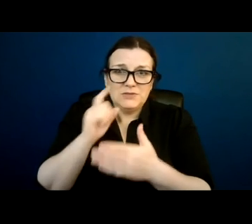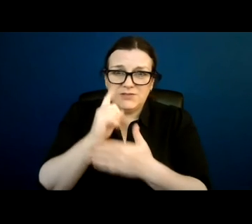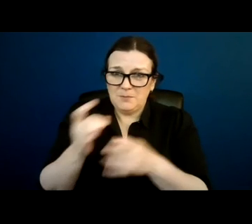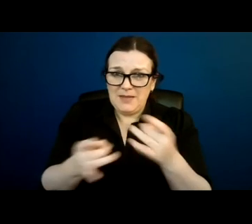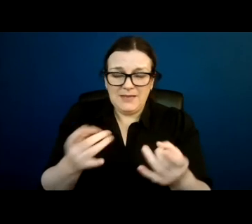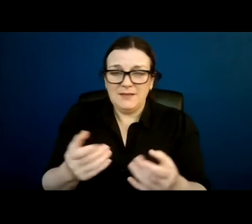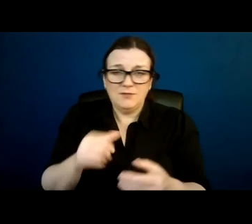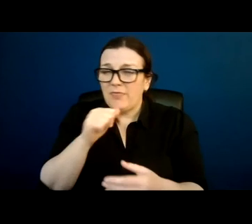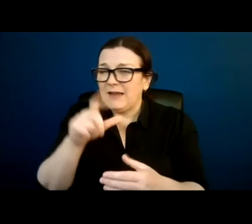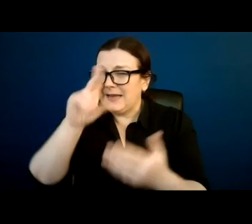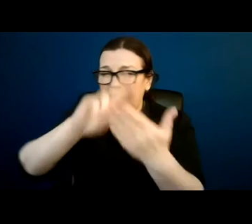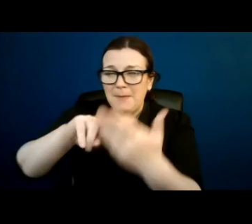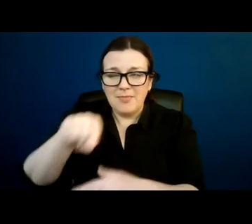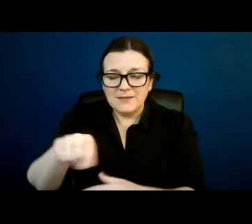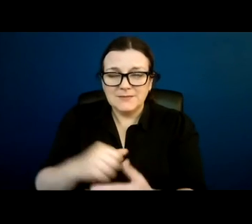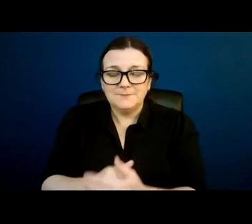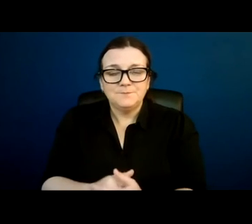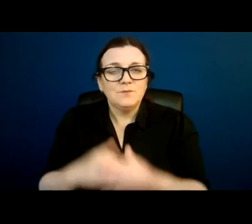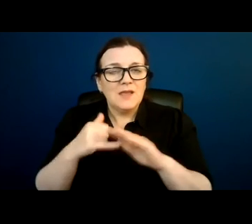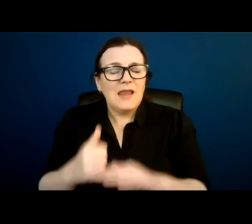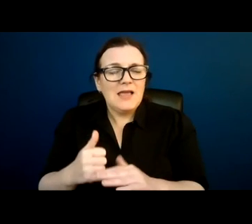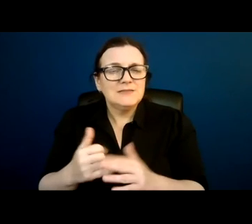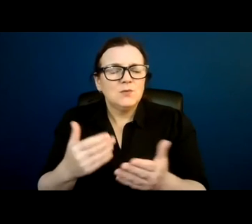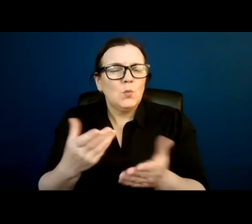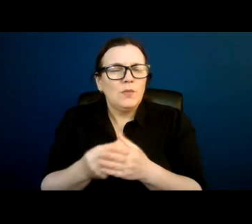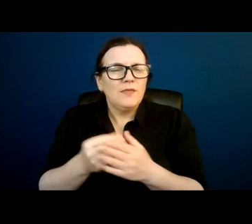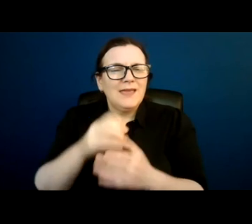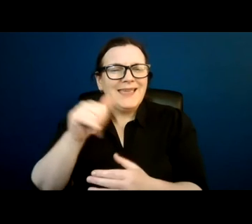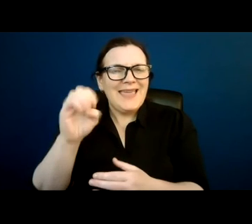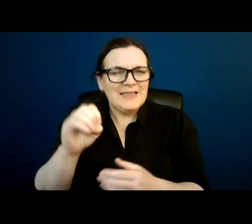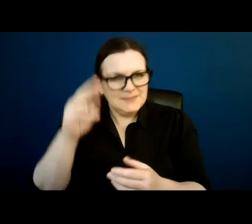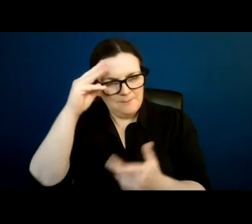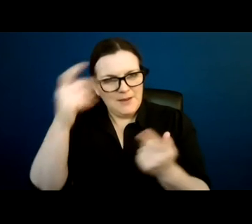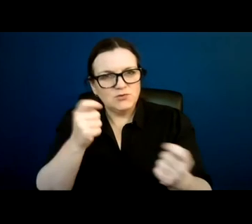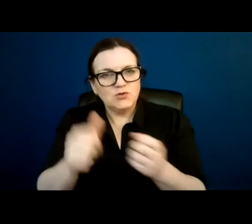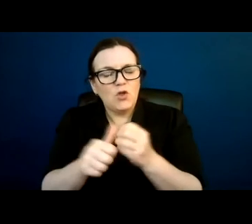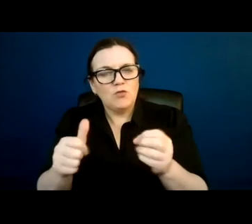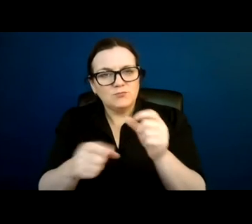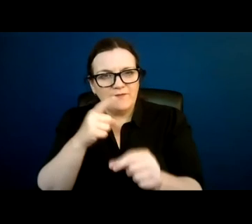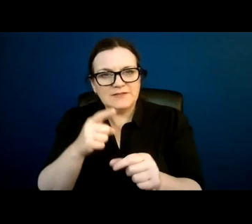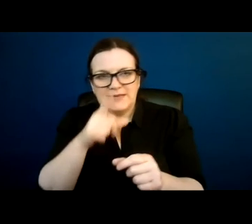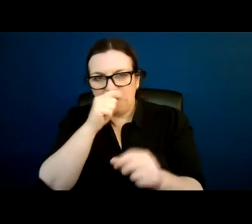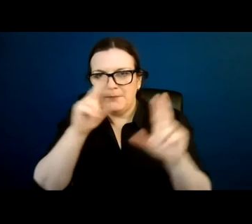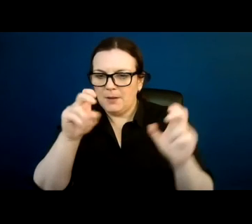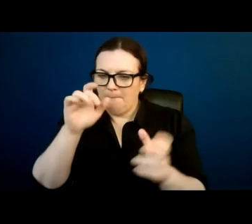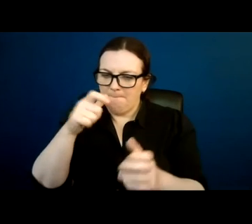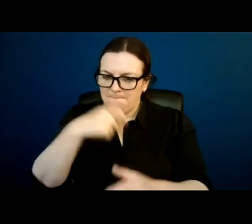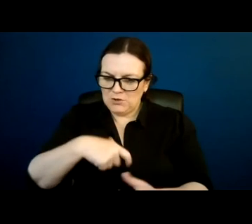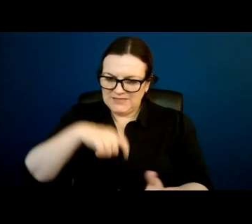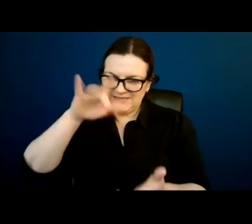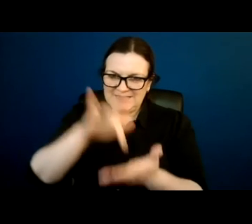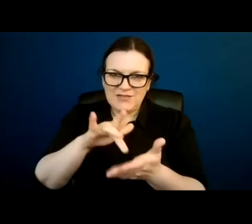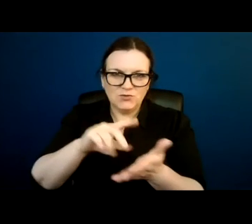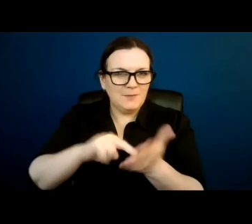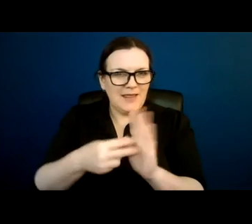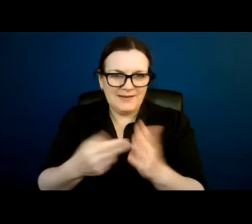lastly, with case managers and other professionals, there is a concept in America called person centered planning, which is exactly